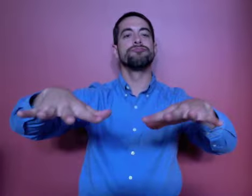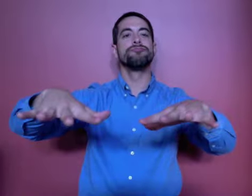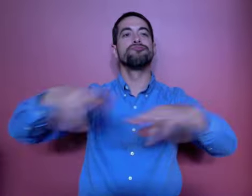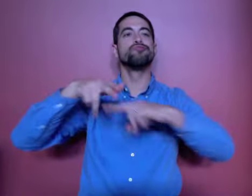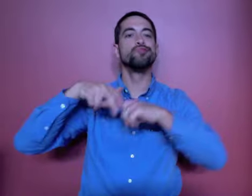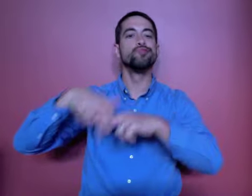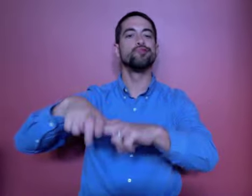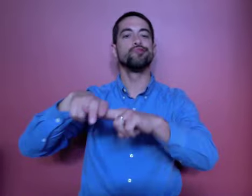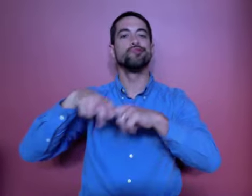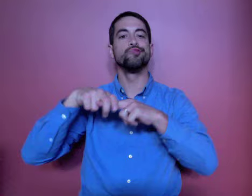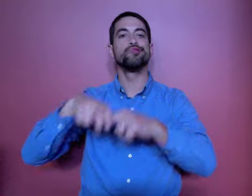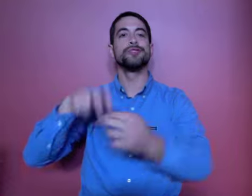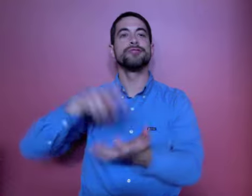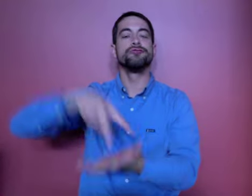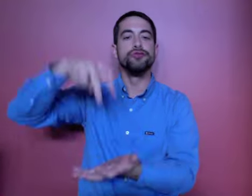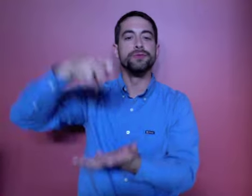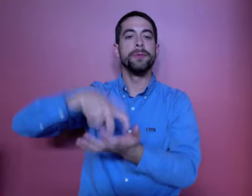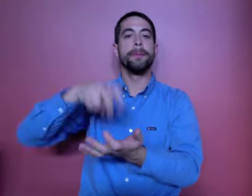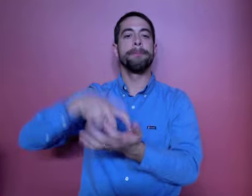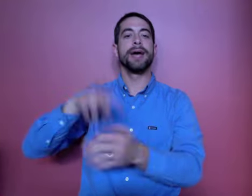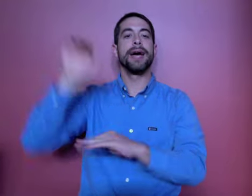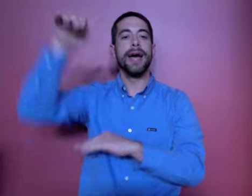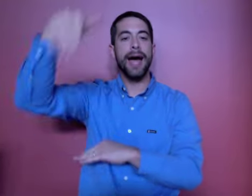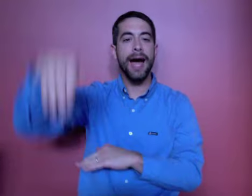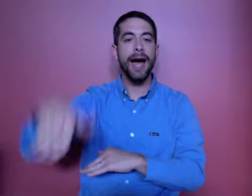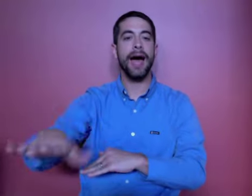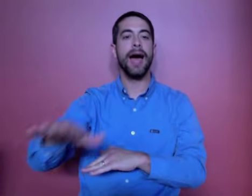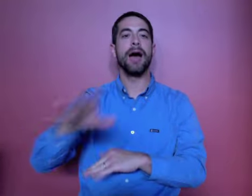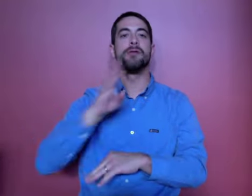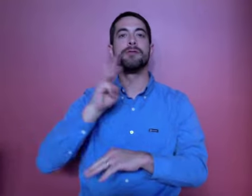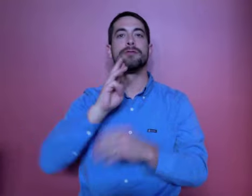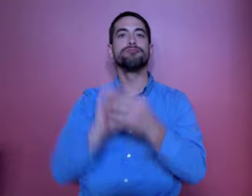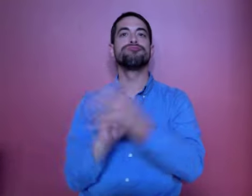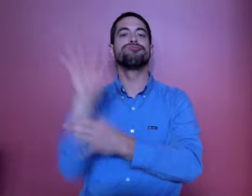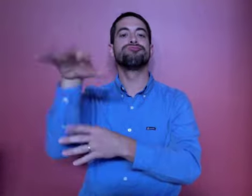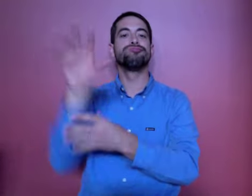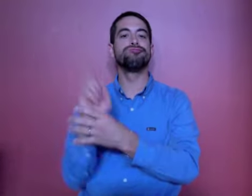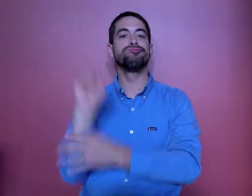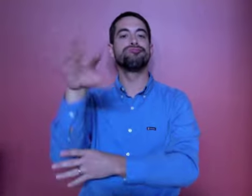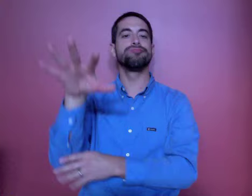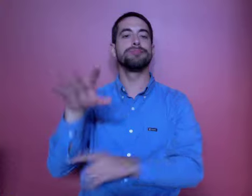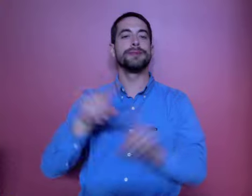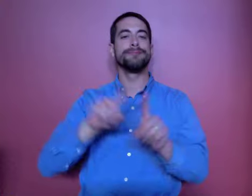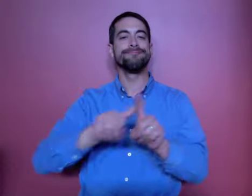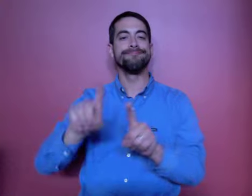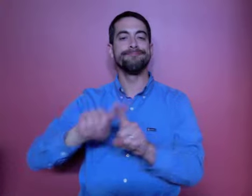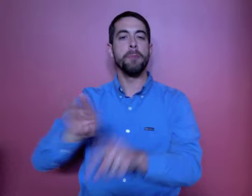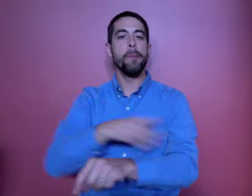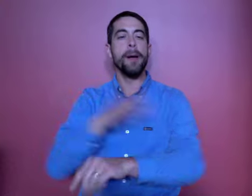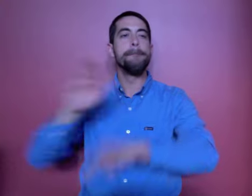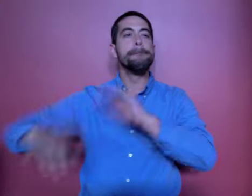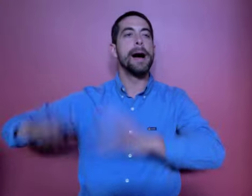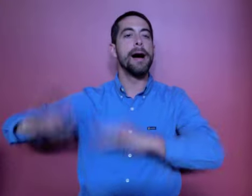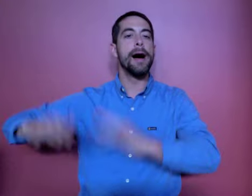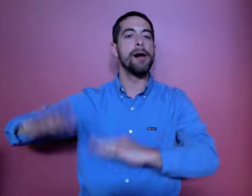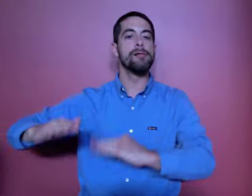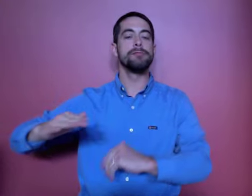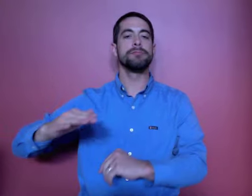equipment especially designed for all children with or without